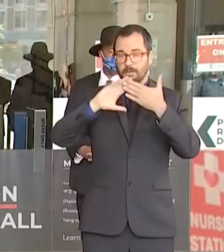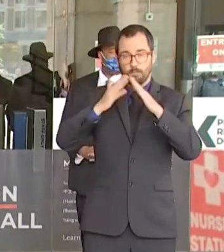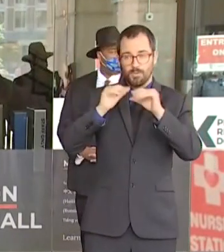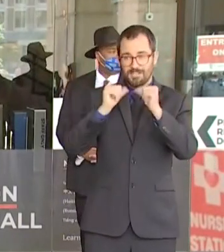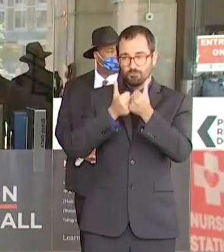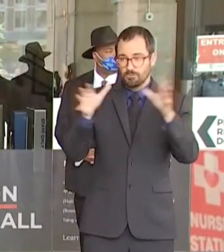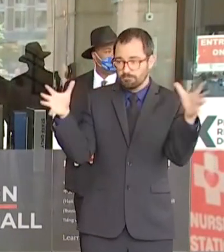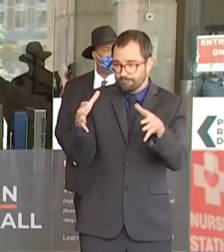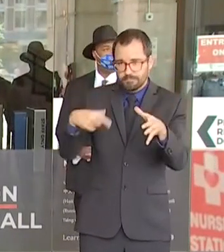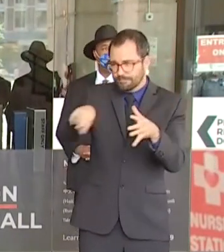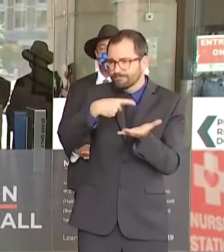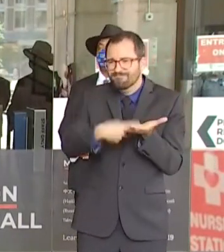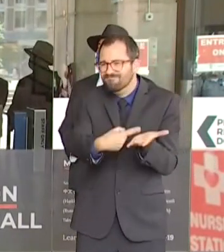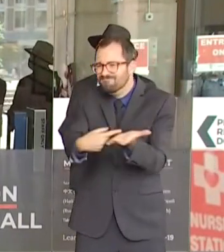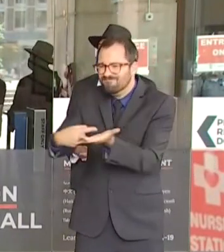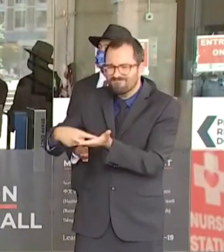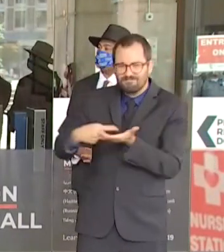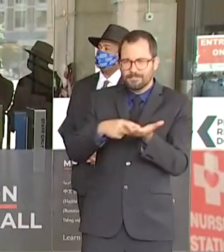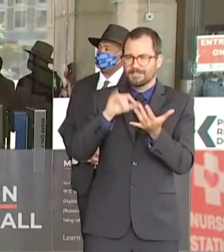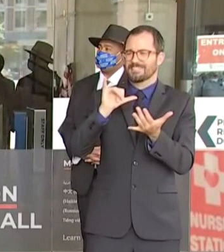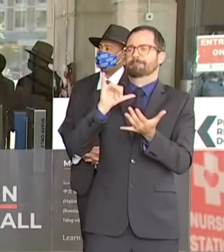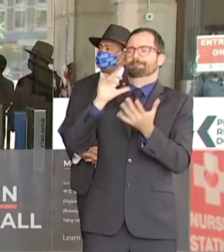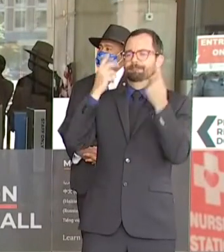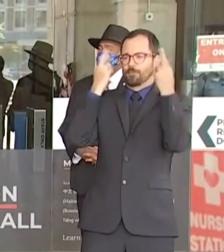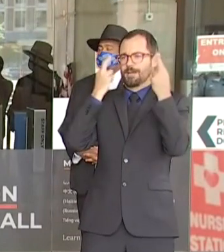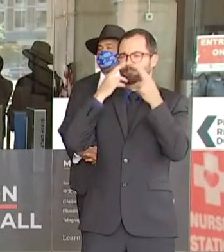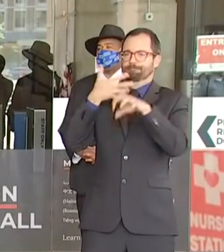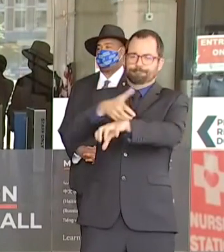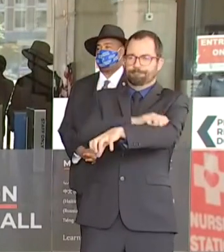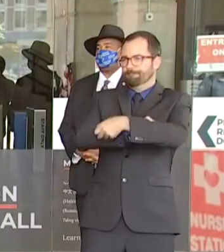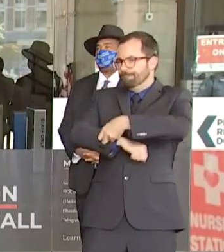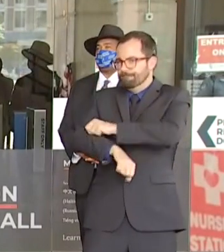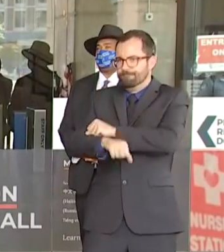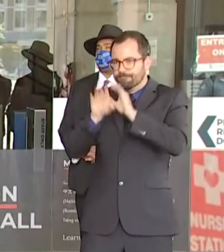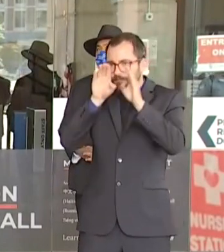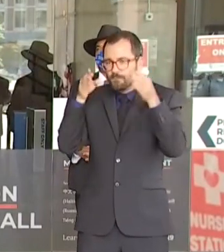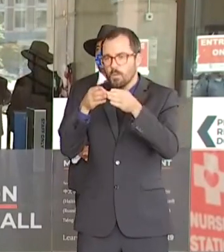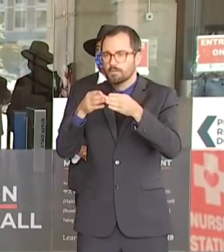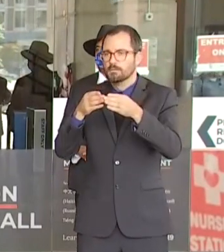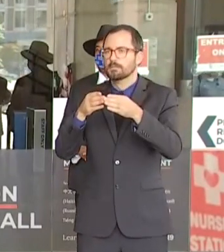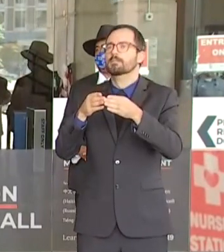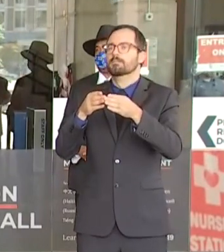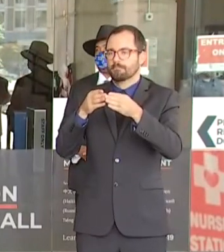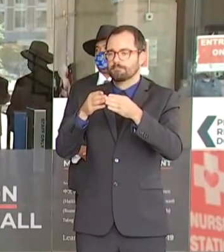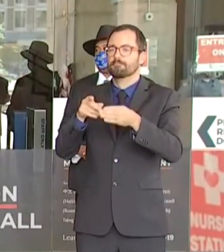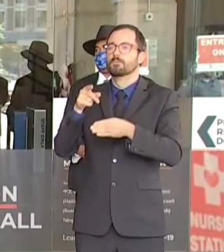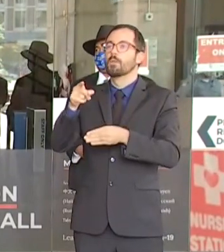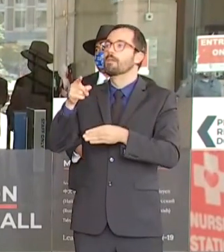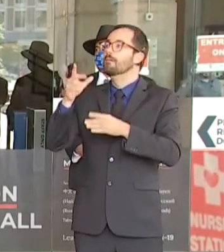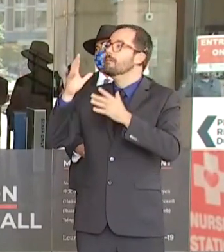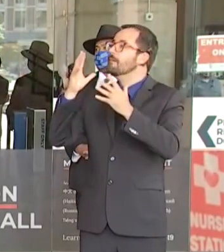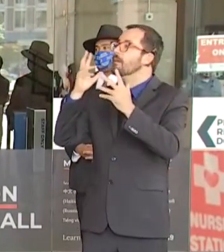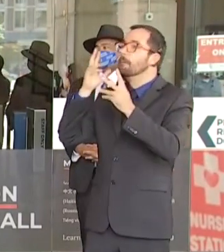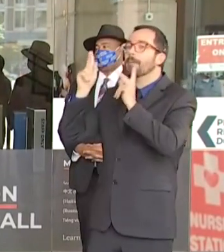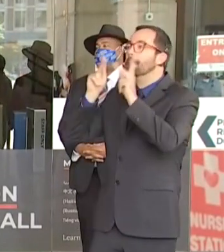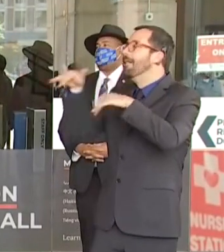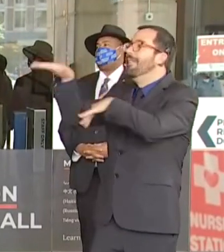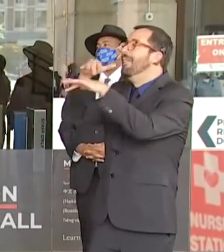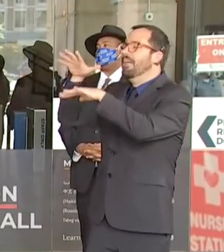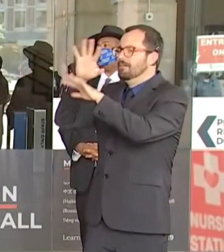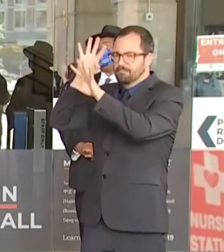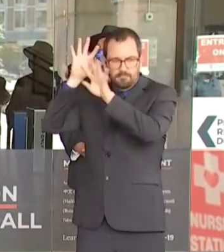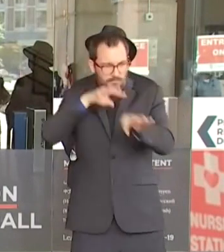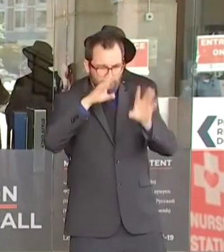Latino voices and impact and visibility in the Greater Boston region. These well trusted